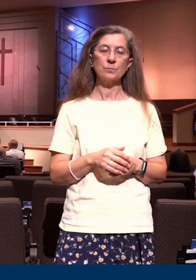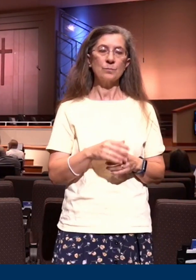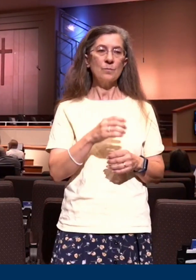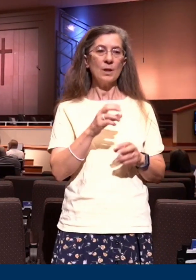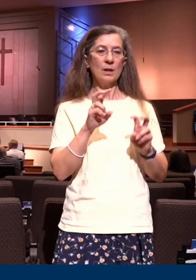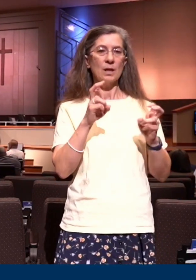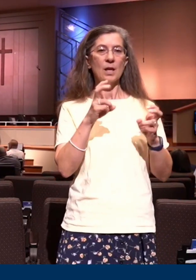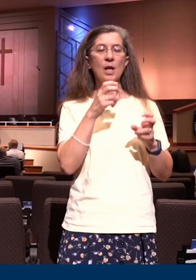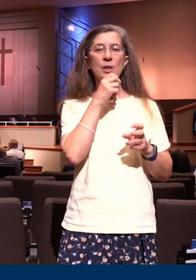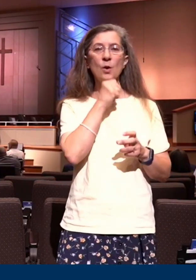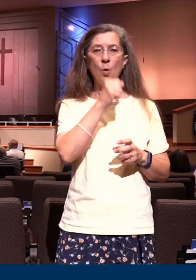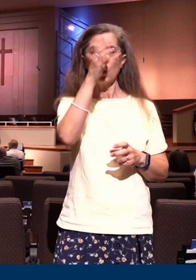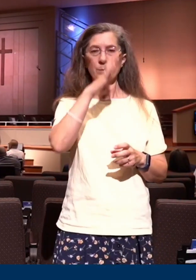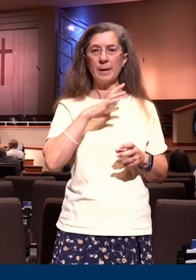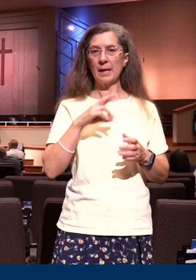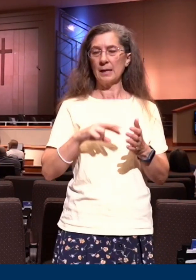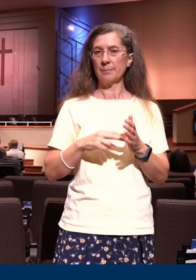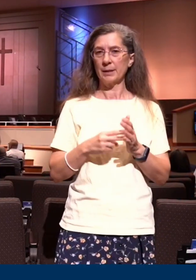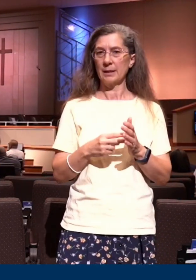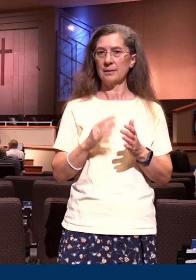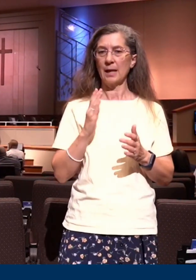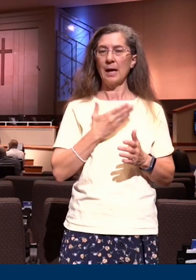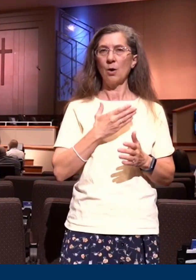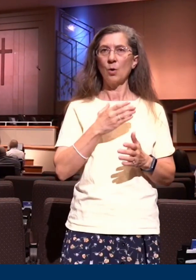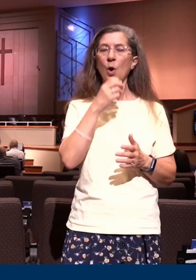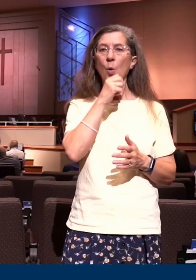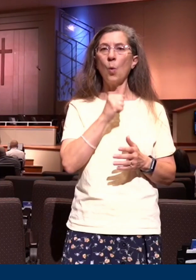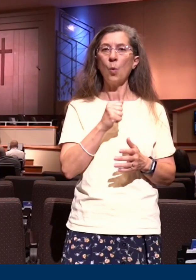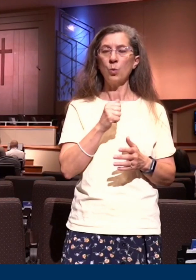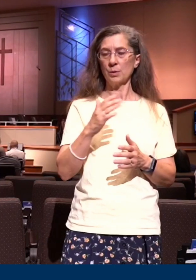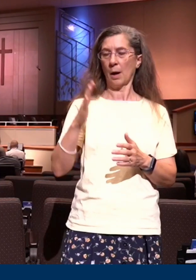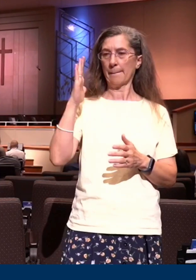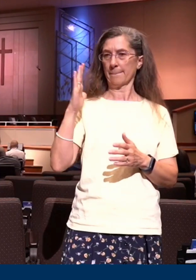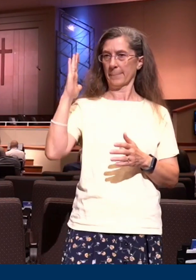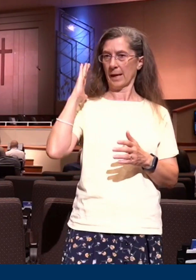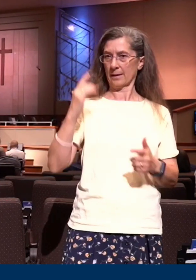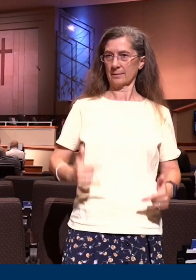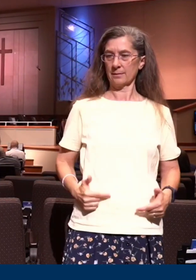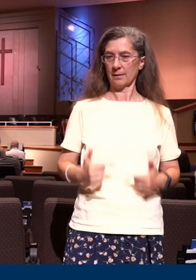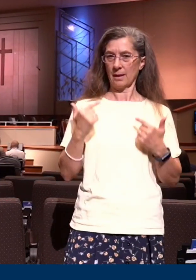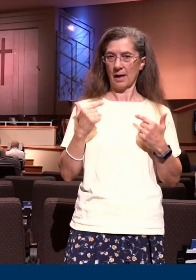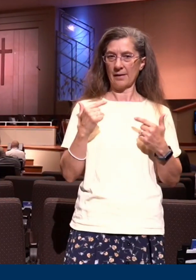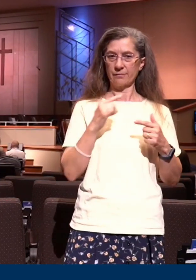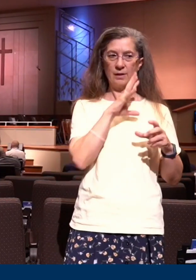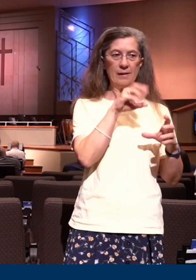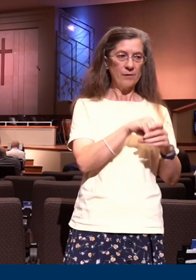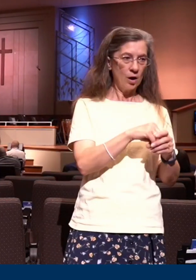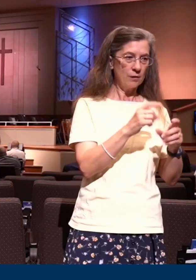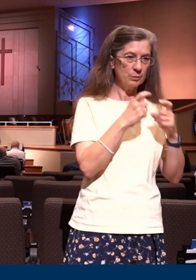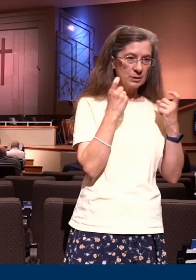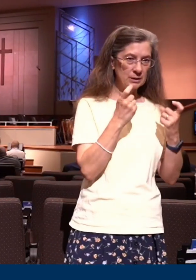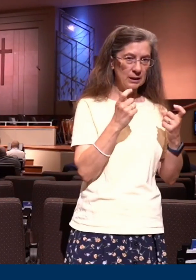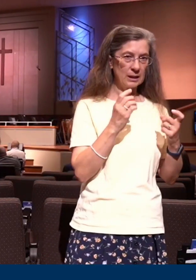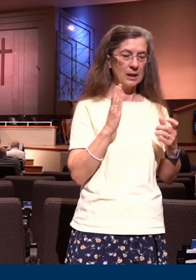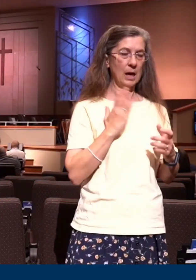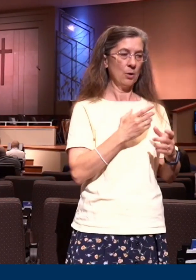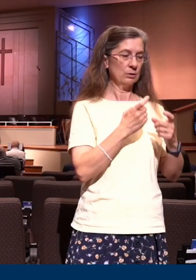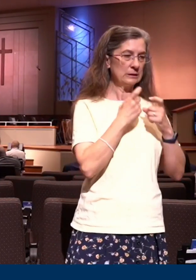referring to our old life in sin. It is referring to the old sinful nature, the Adamic